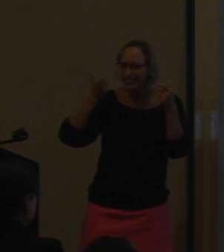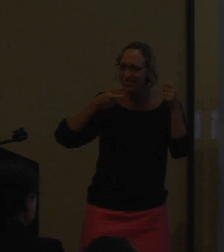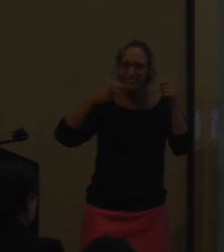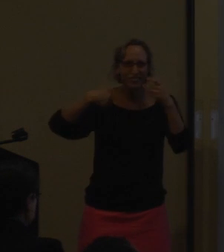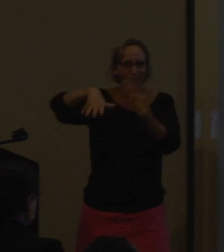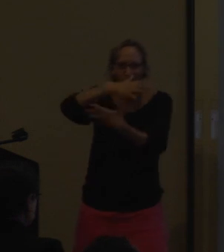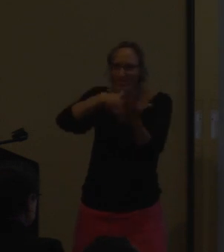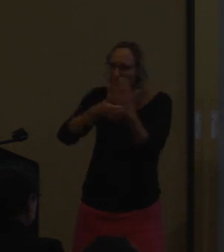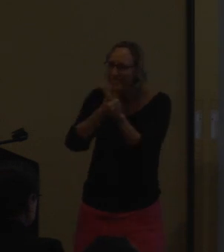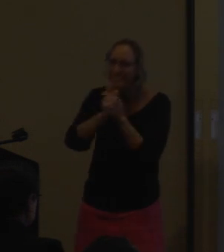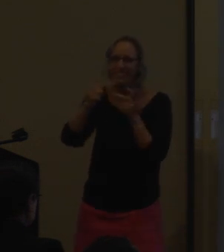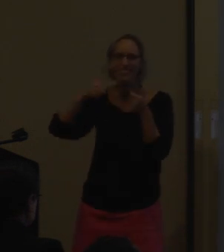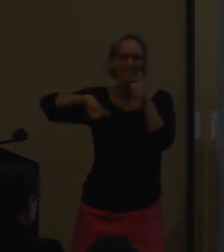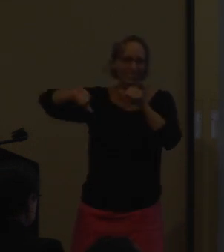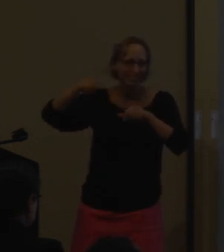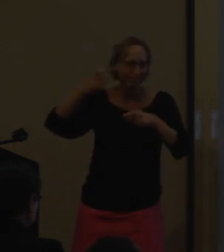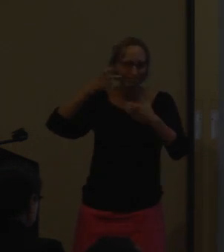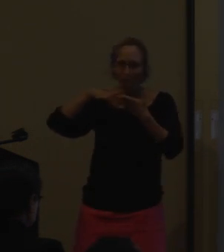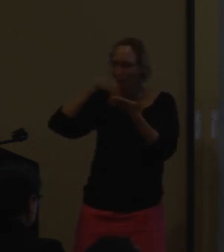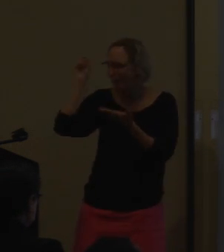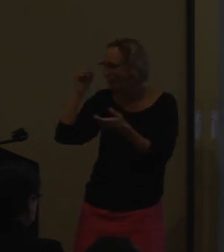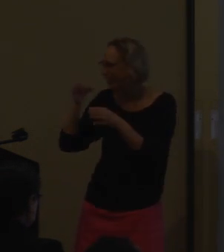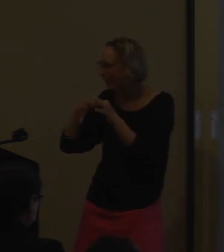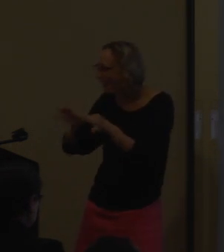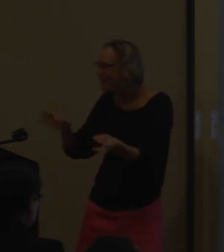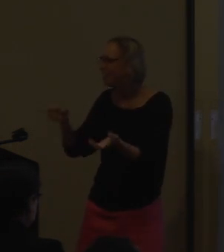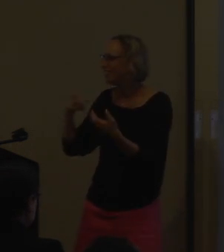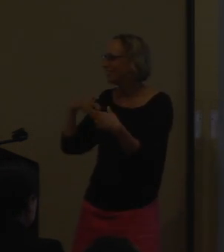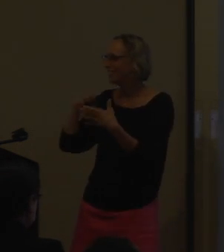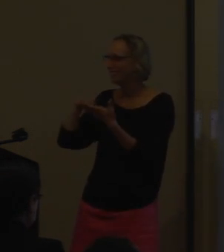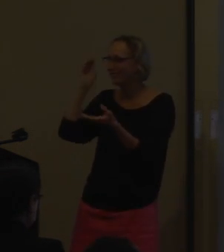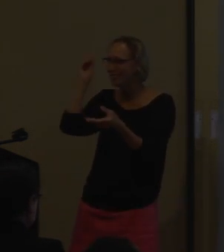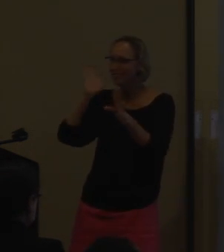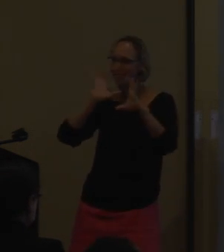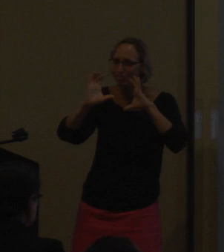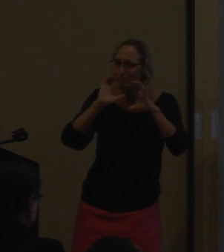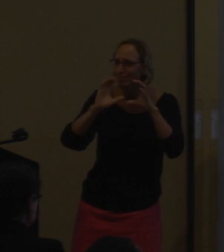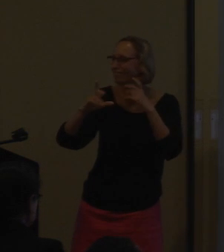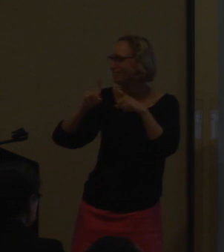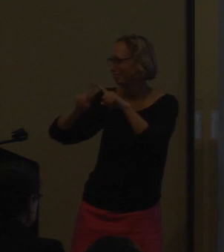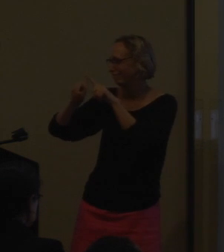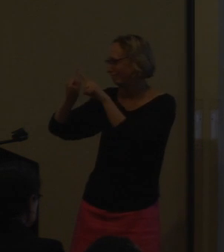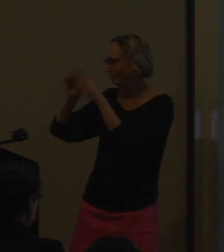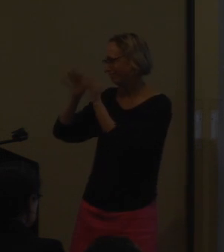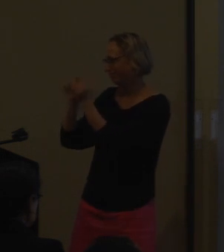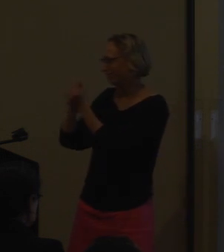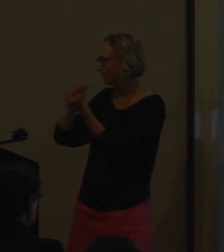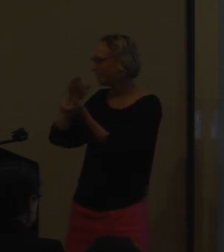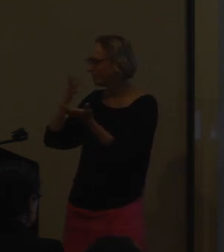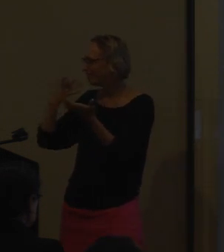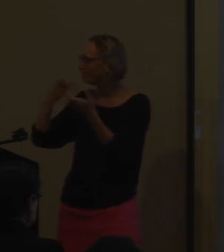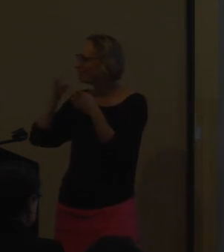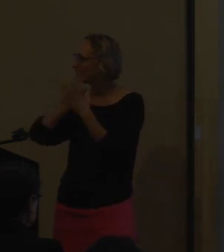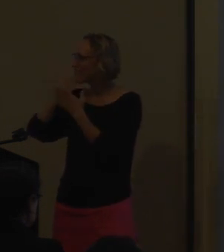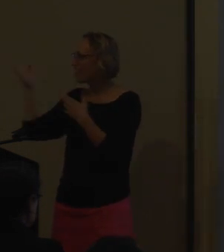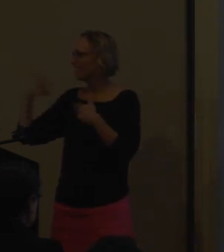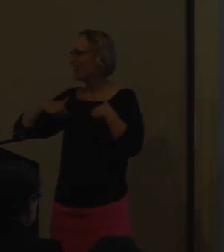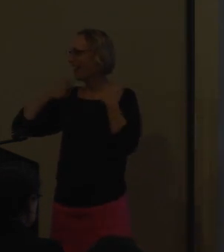learning and social skills and learning different languages and communicating with one